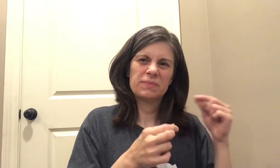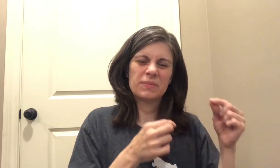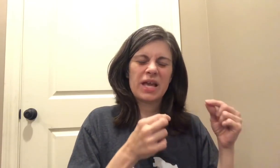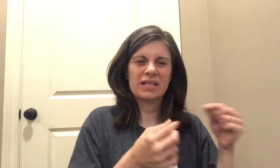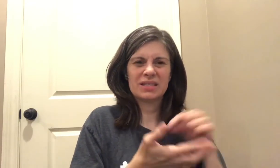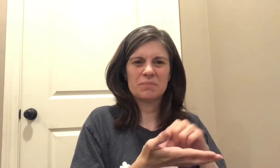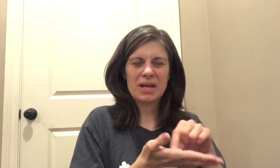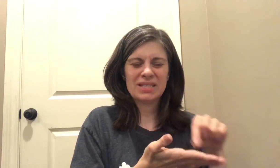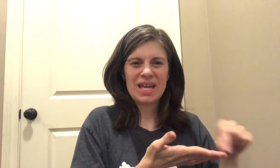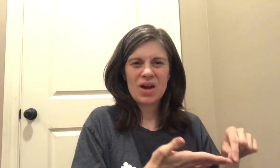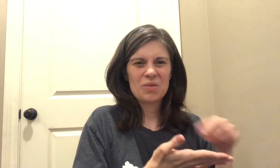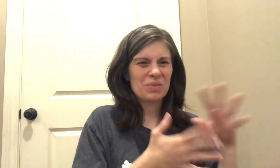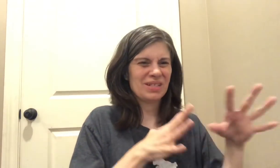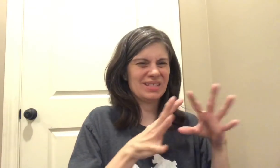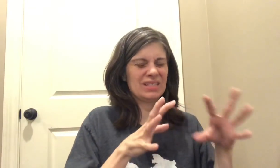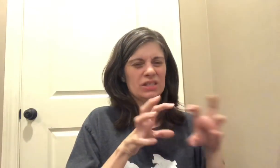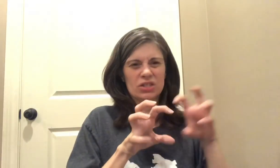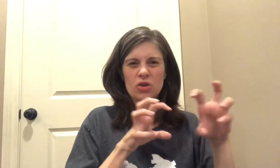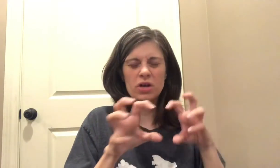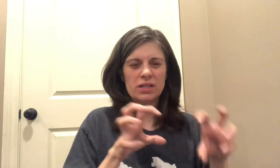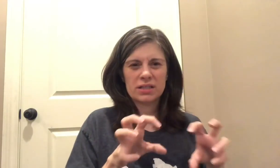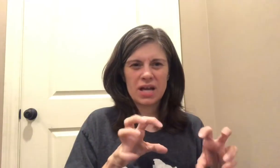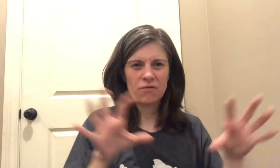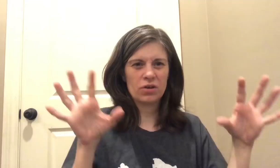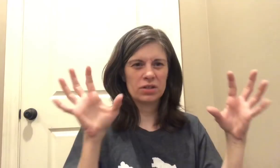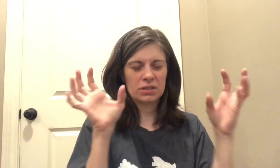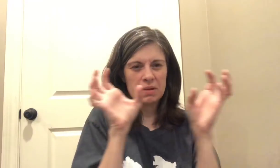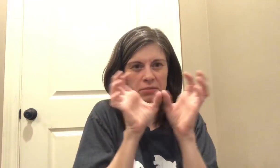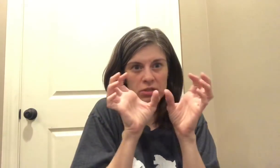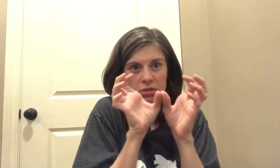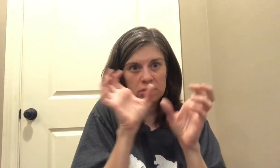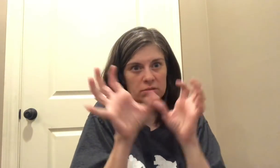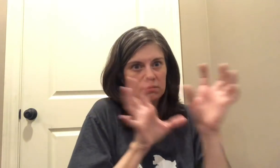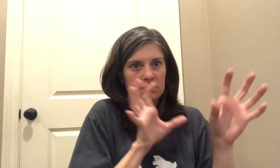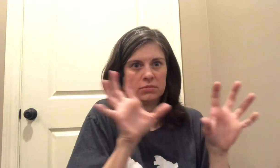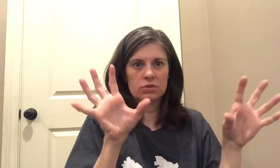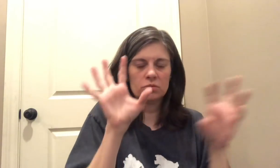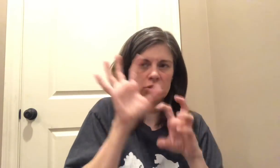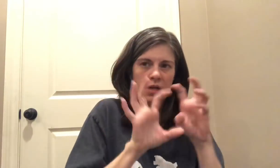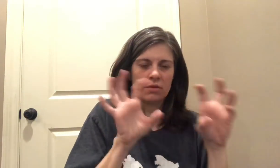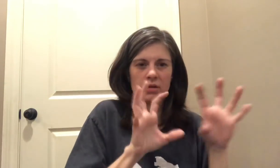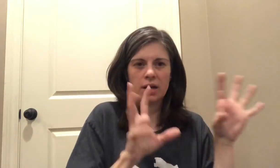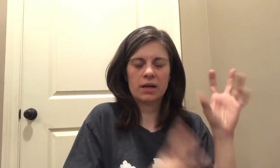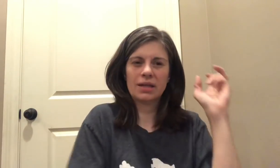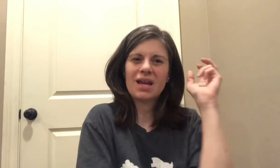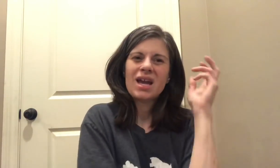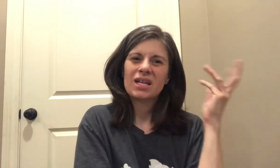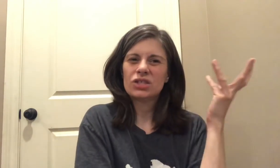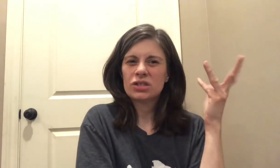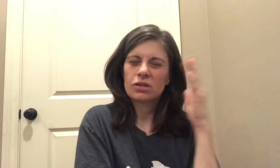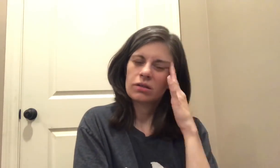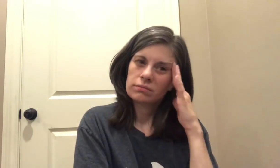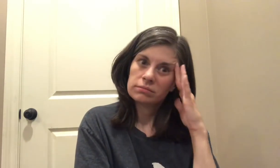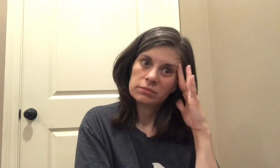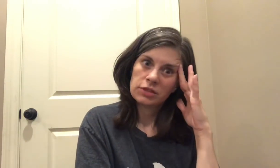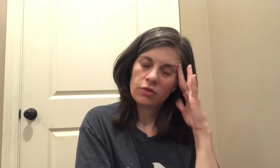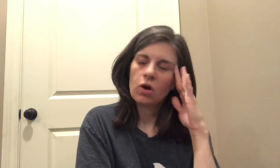like by sound but it's just hard to decipher because sometimes they're just squished together and that kind of thing it's just difficult